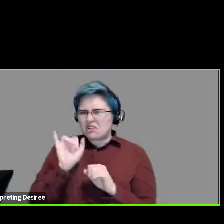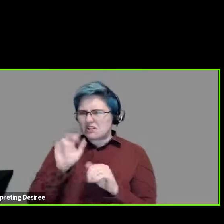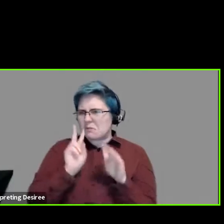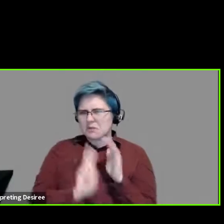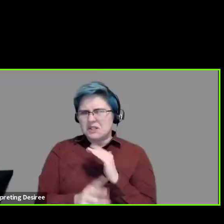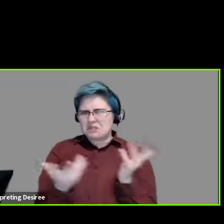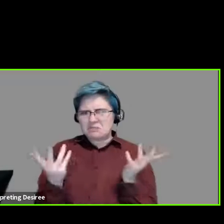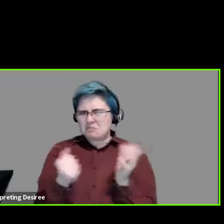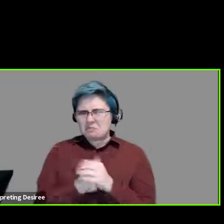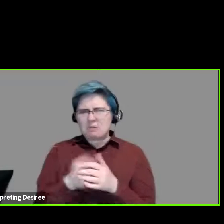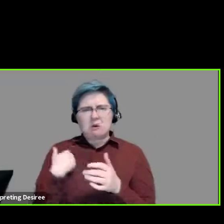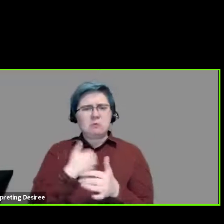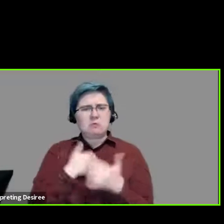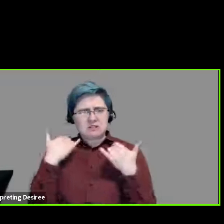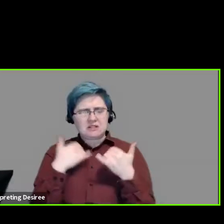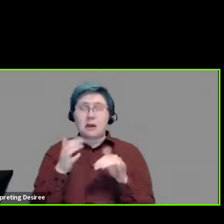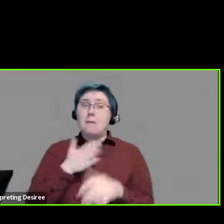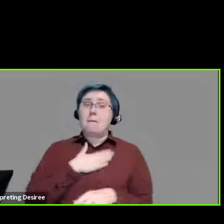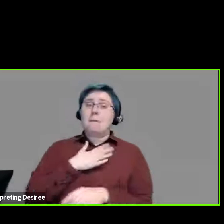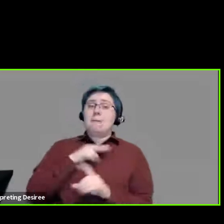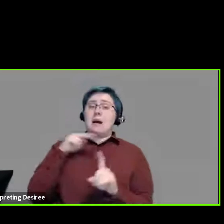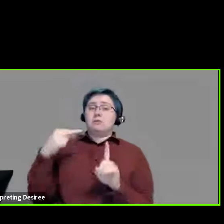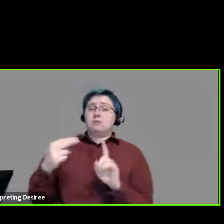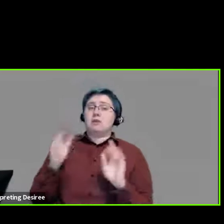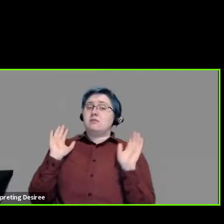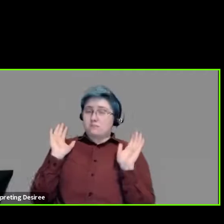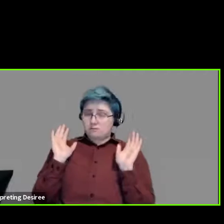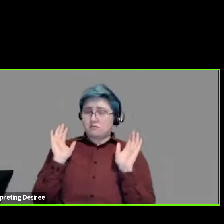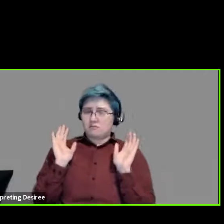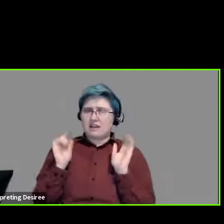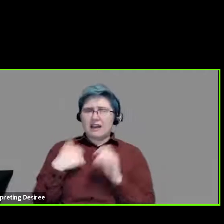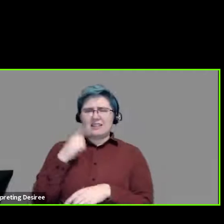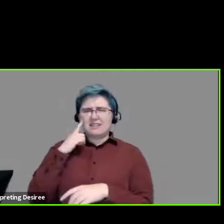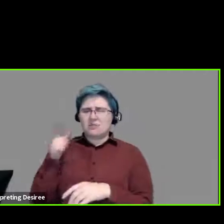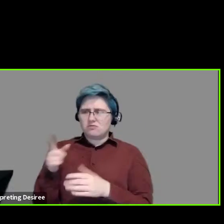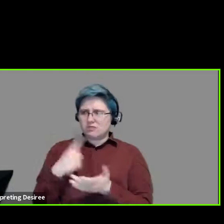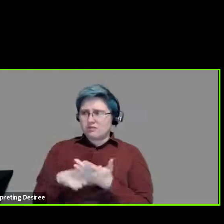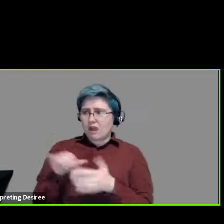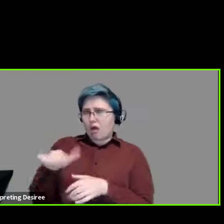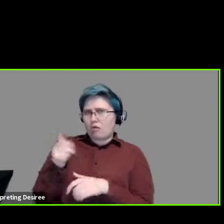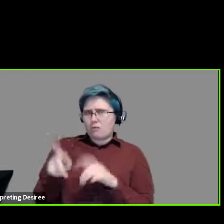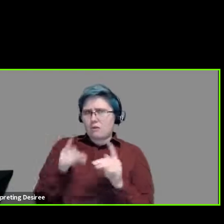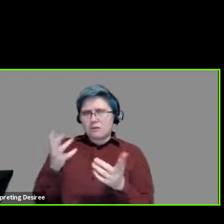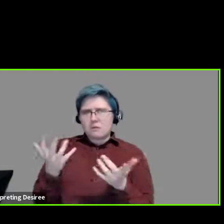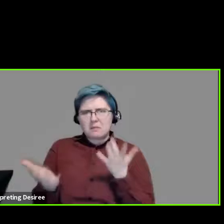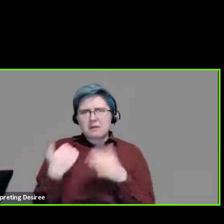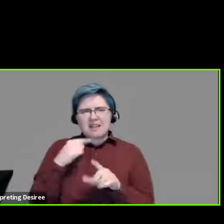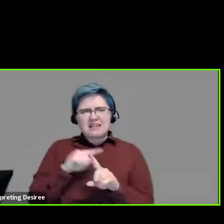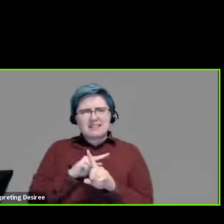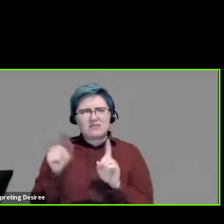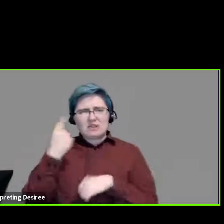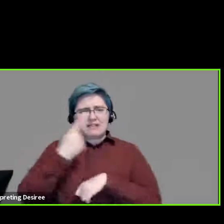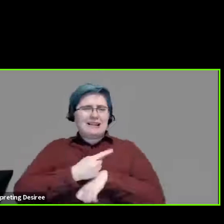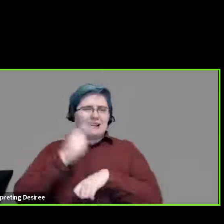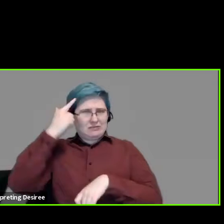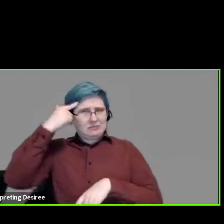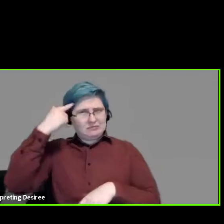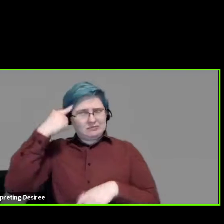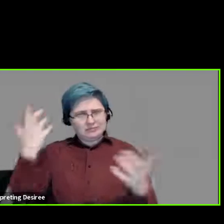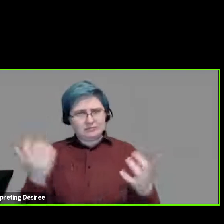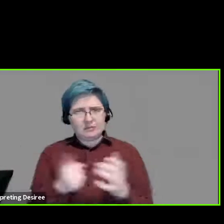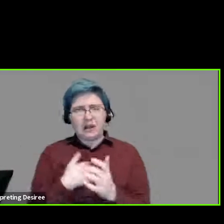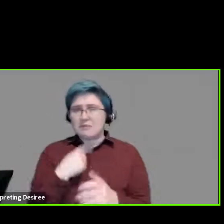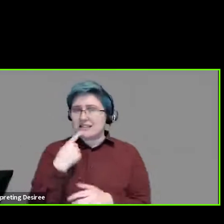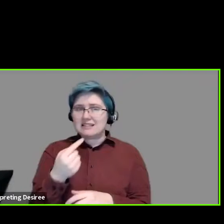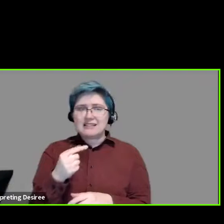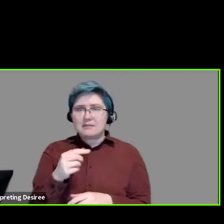I think we're kind of still right at least from my point of view. Yeah, I think you talk to other individuals. might have a different date. I'm not saying we're going